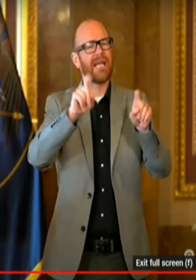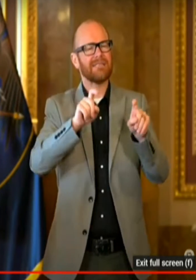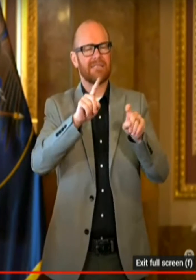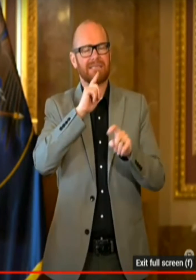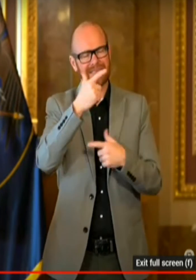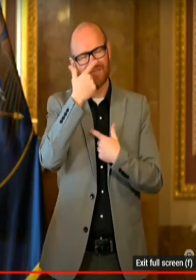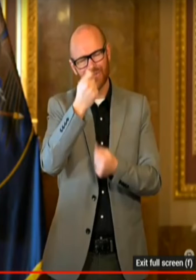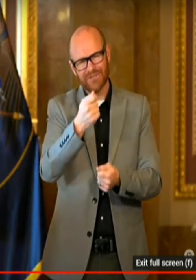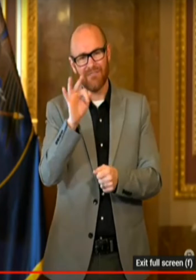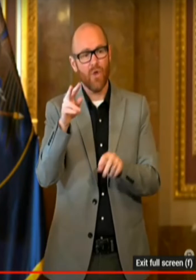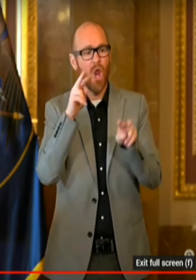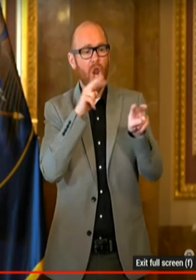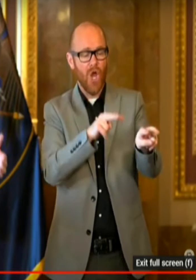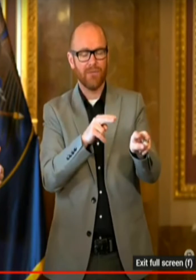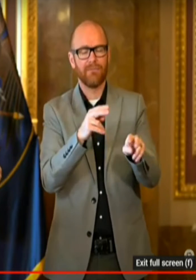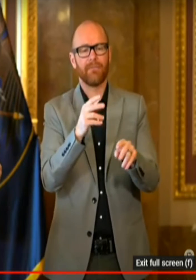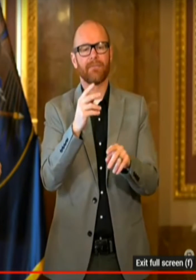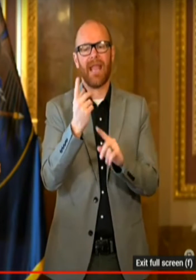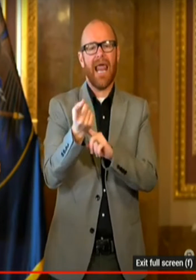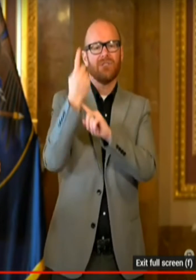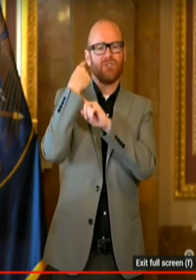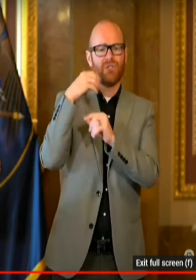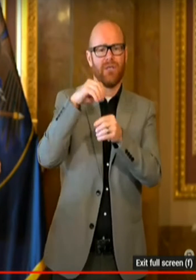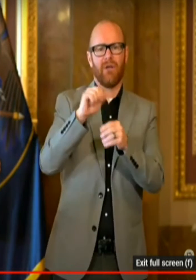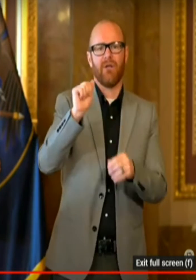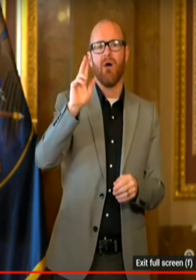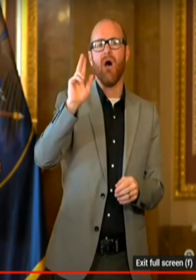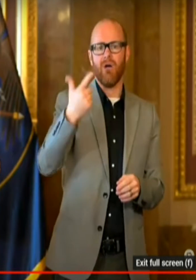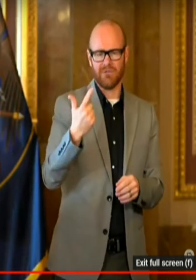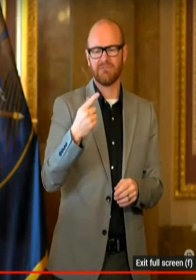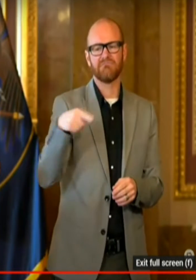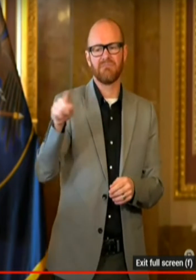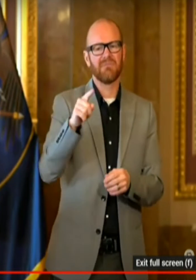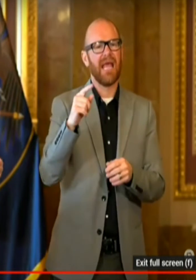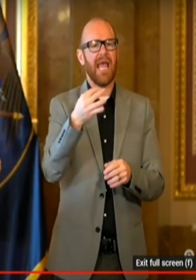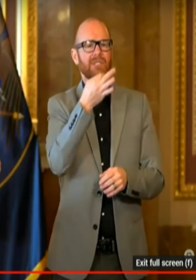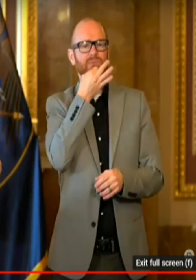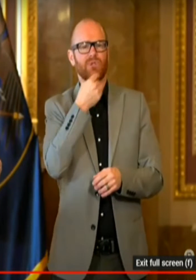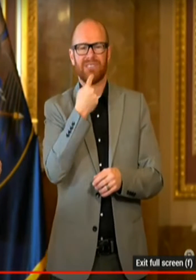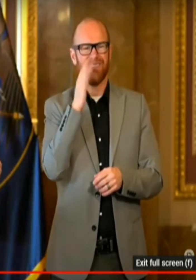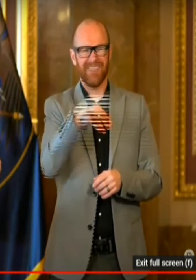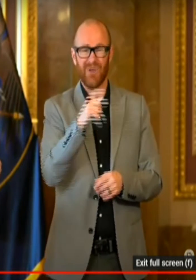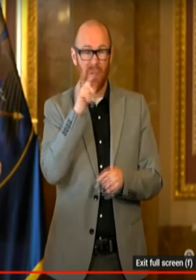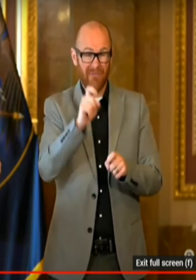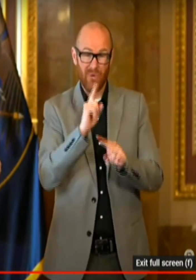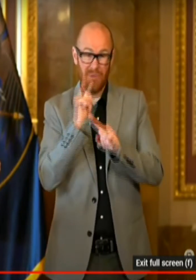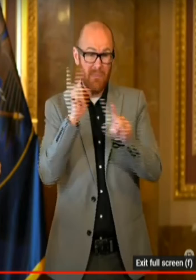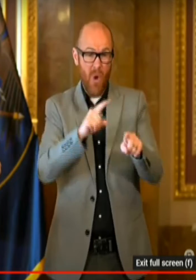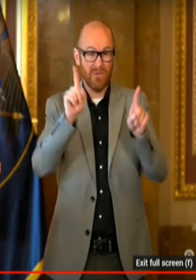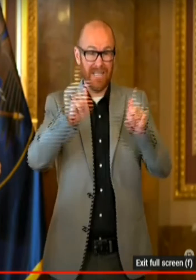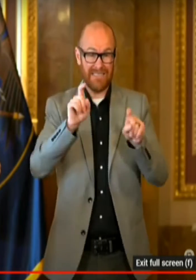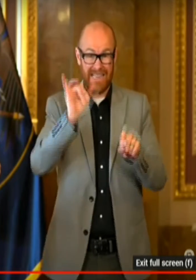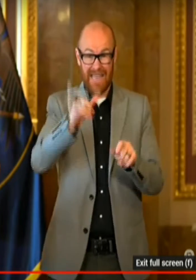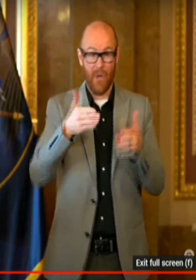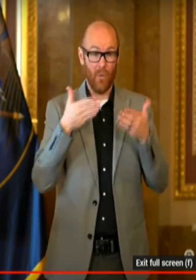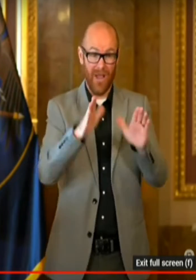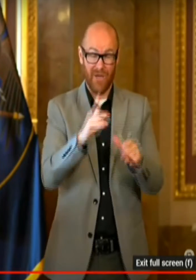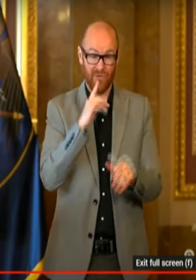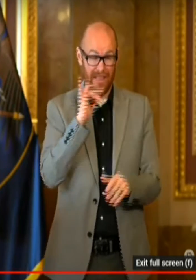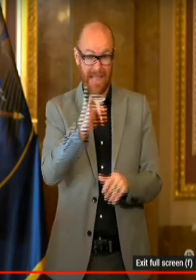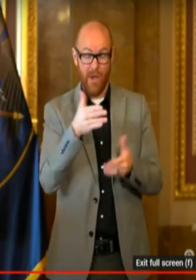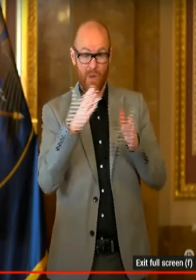go back and look, experts last August started calling for moving away from reporting testing the way we've been reporting testing historically.